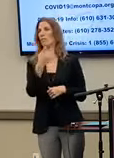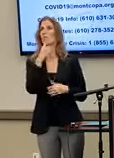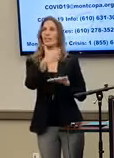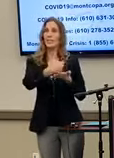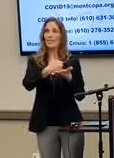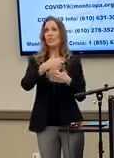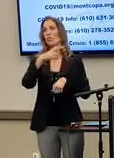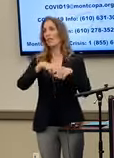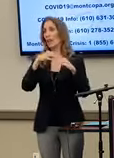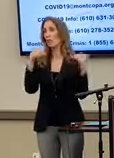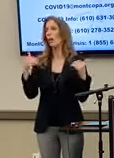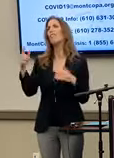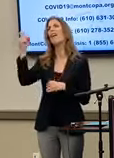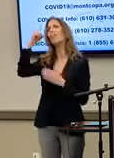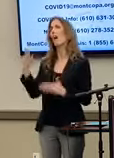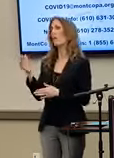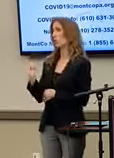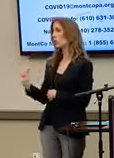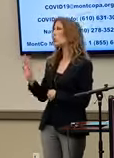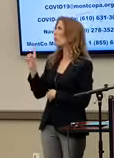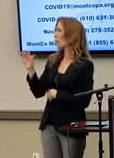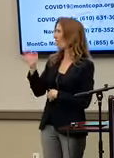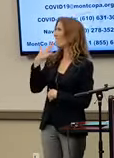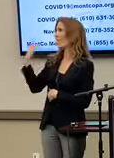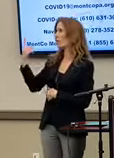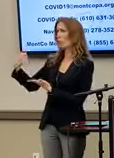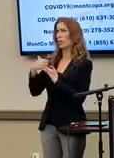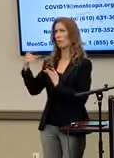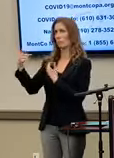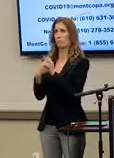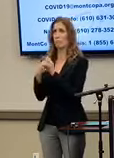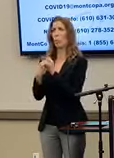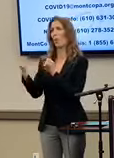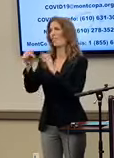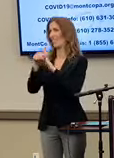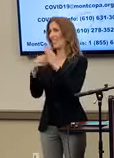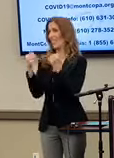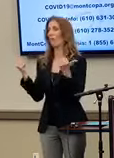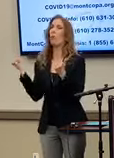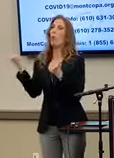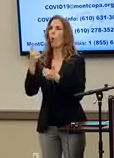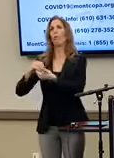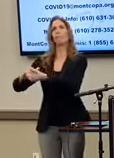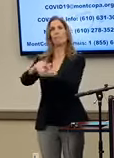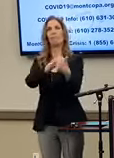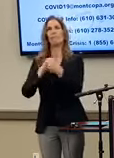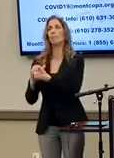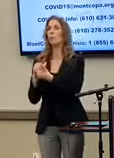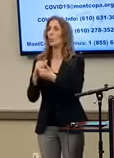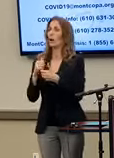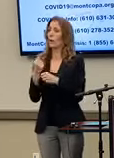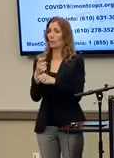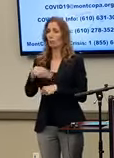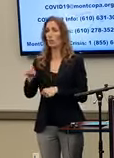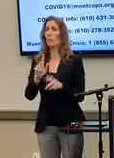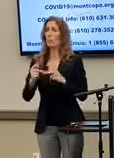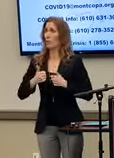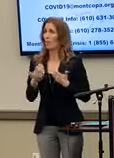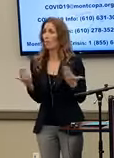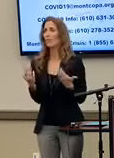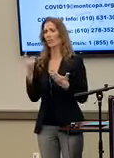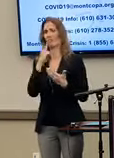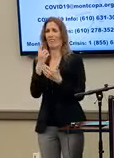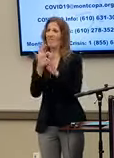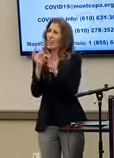level and Governor Wolf for his support from the state level. We are all working together to keep our citizens and families